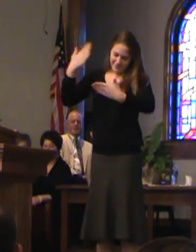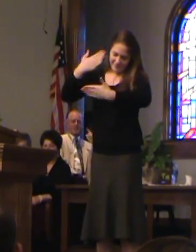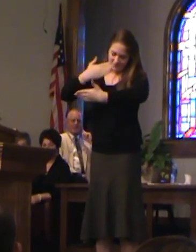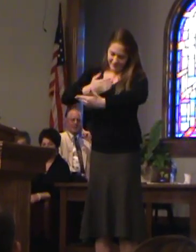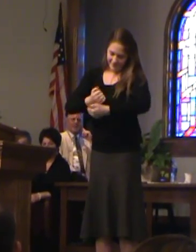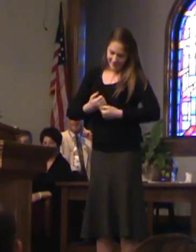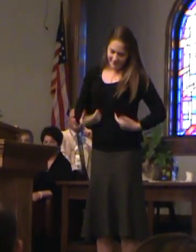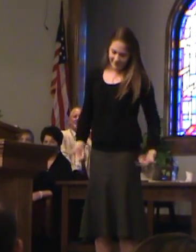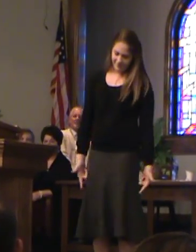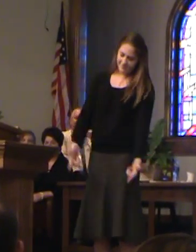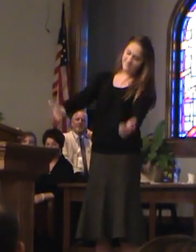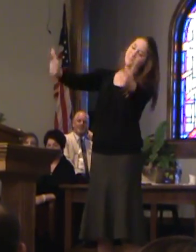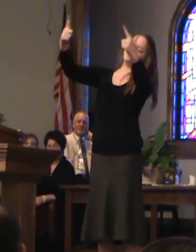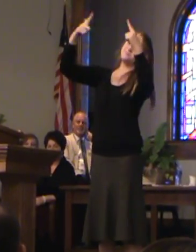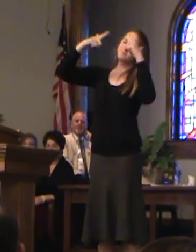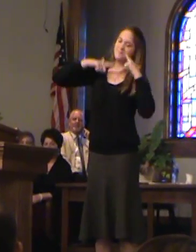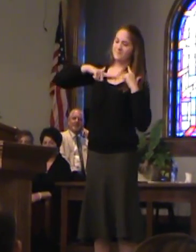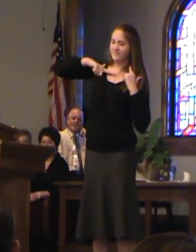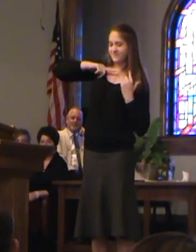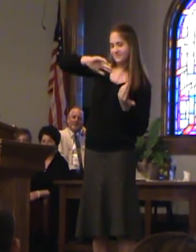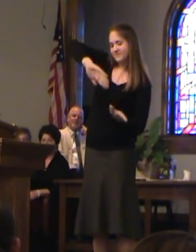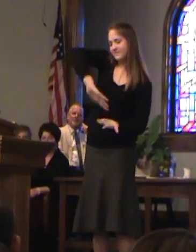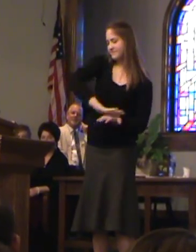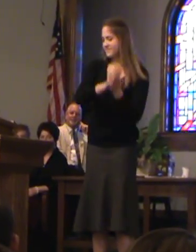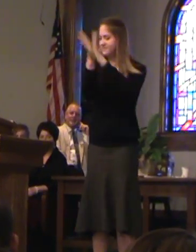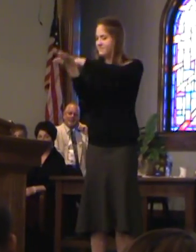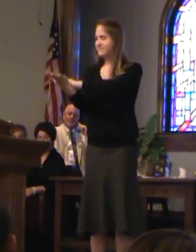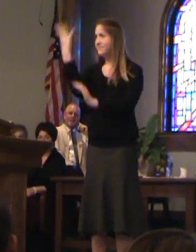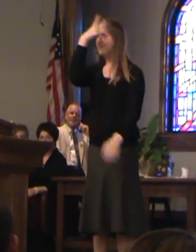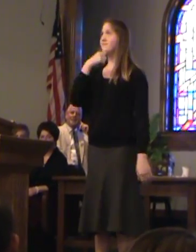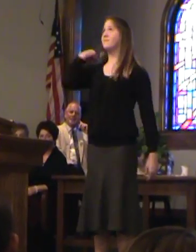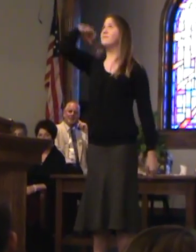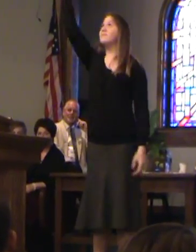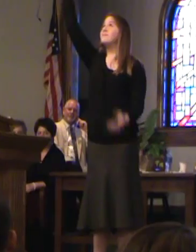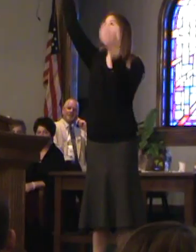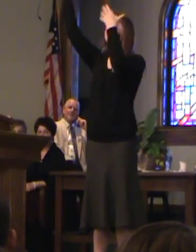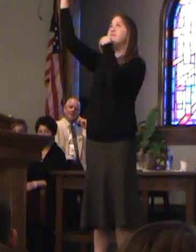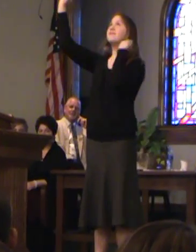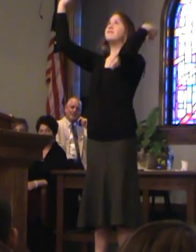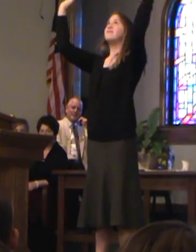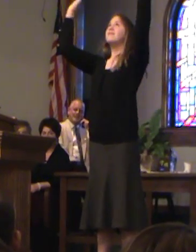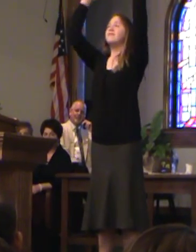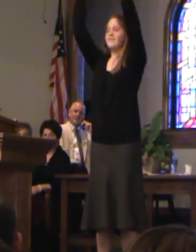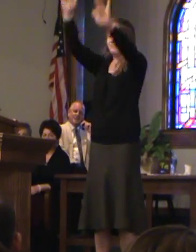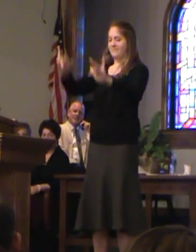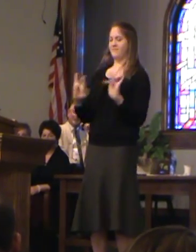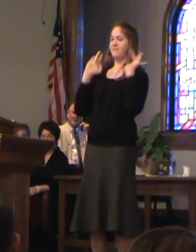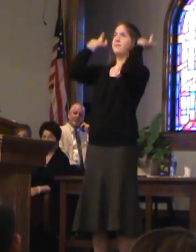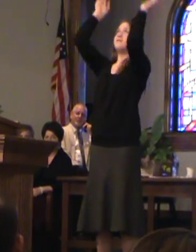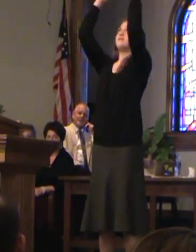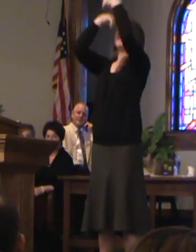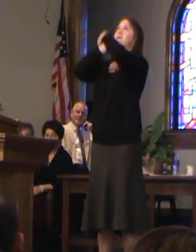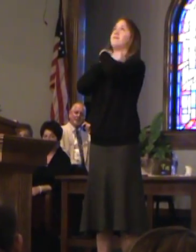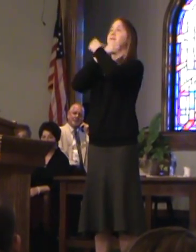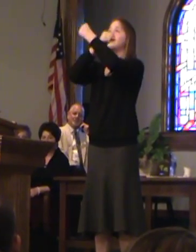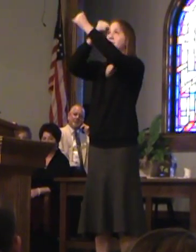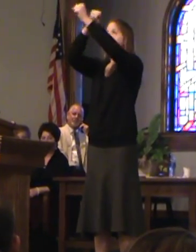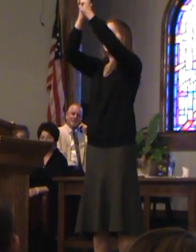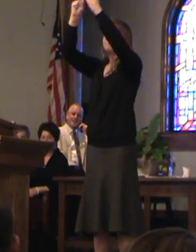so beautiful, beautiful They're girl distant..״ reaching the pain